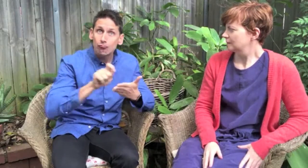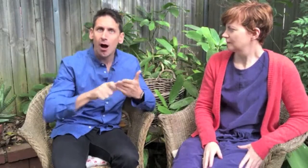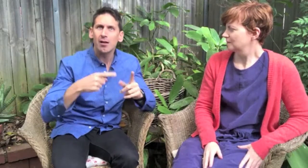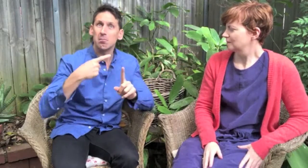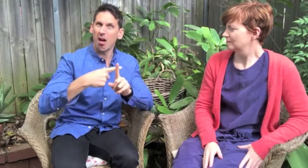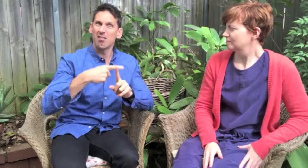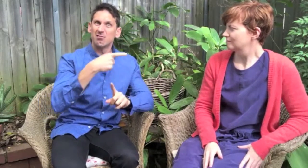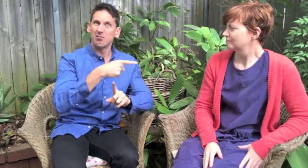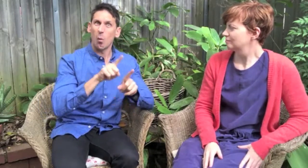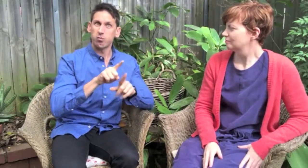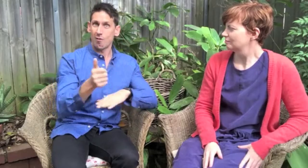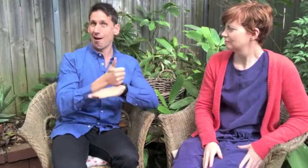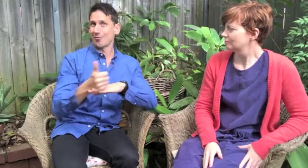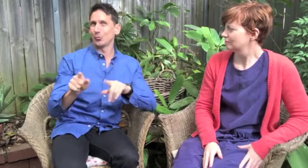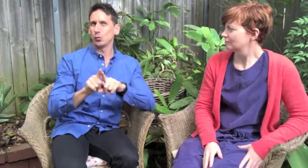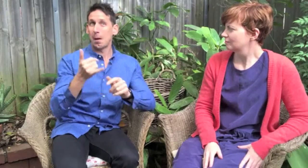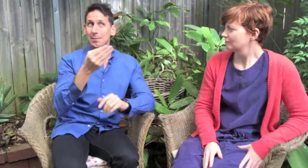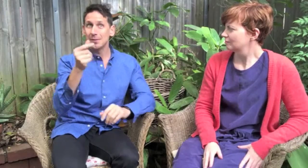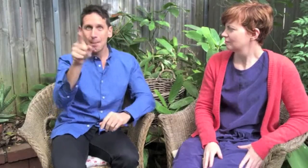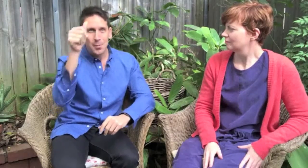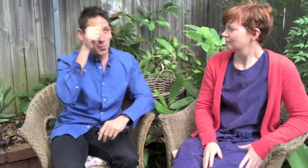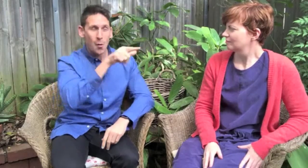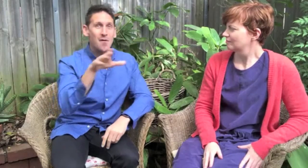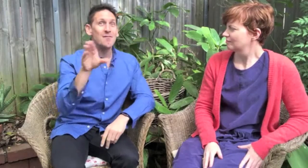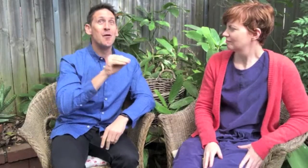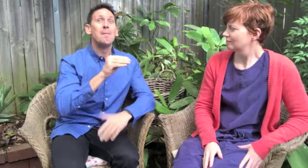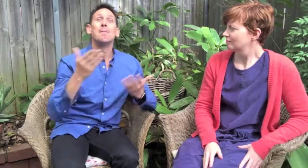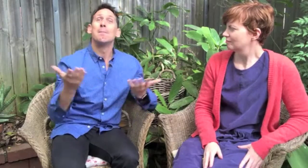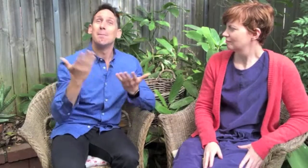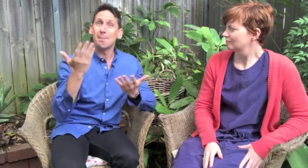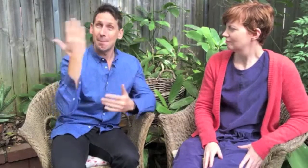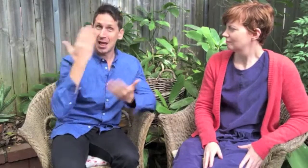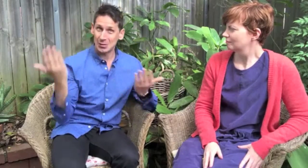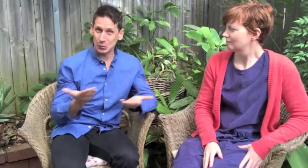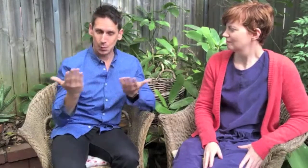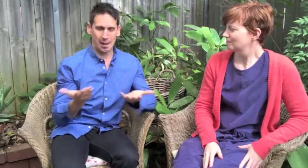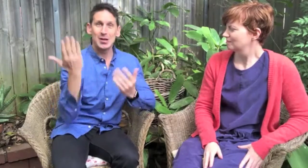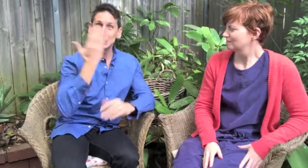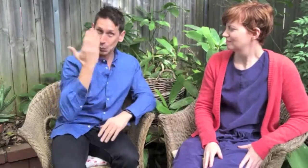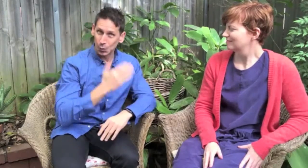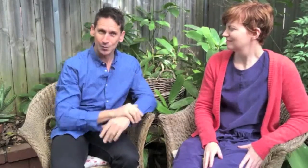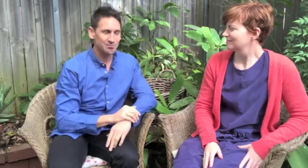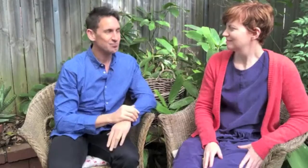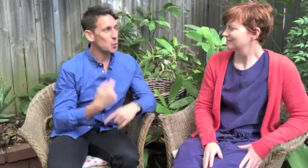a playwright and also an actor. Some of you may actually know Sophia from Play School.